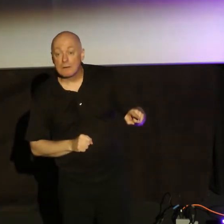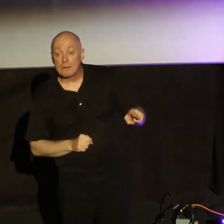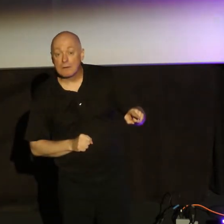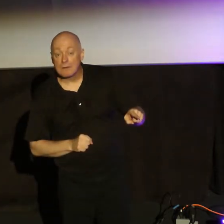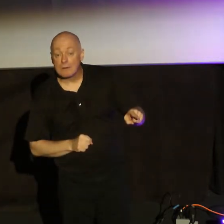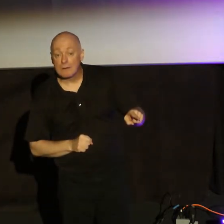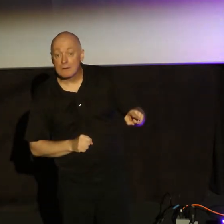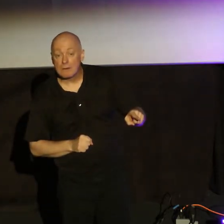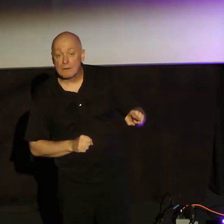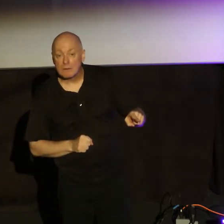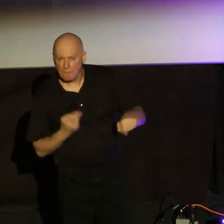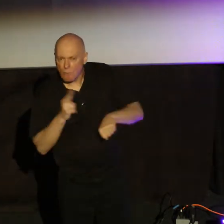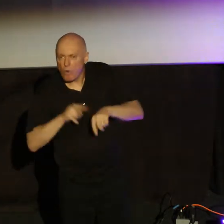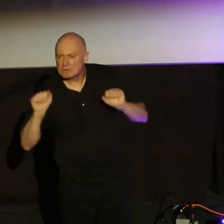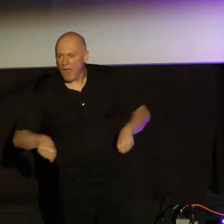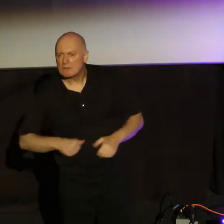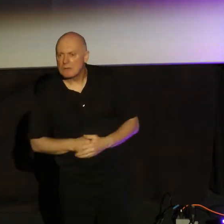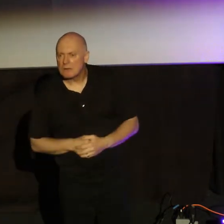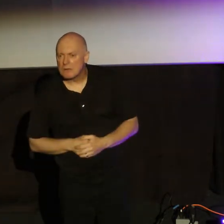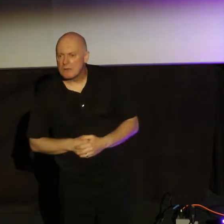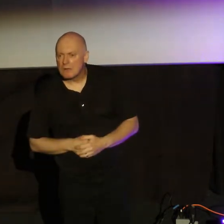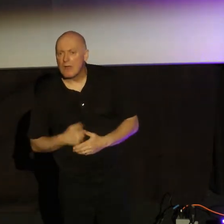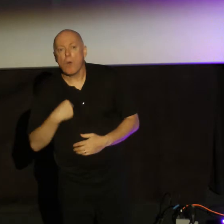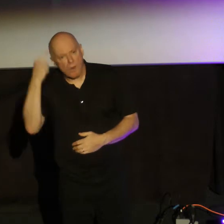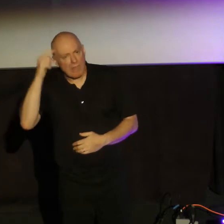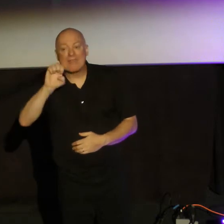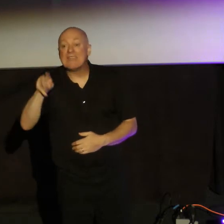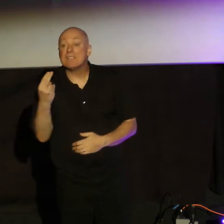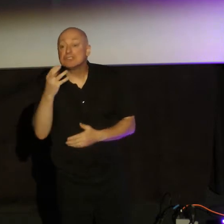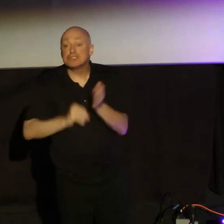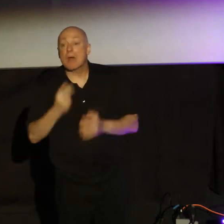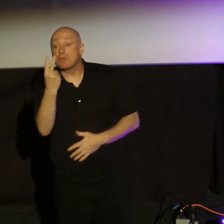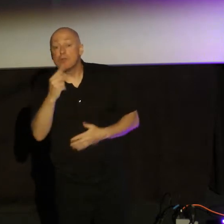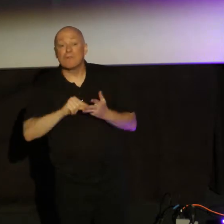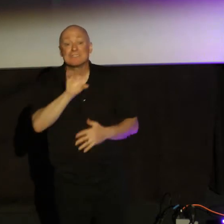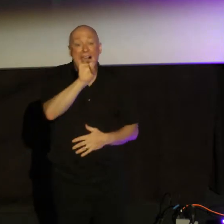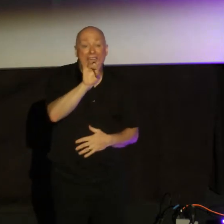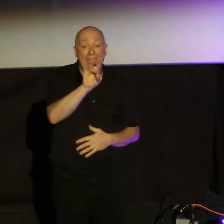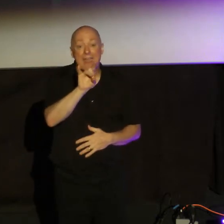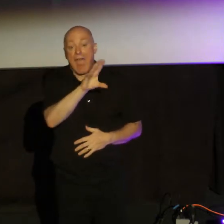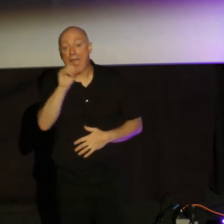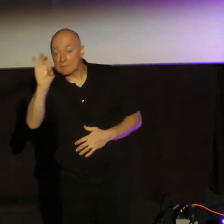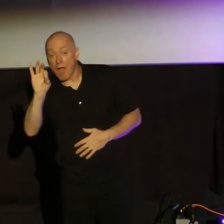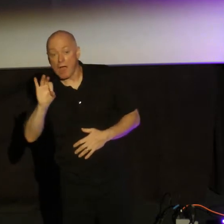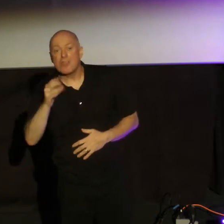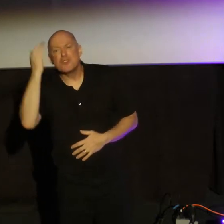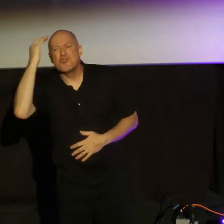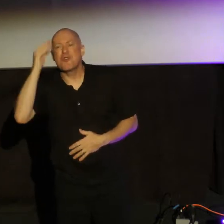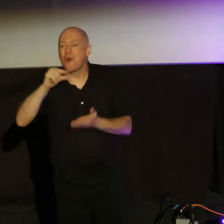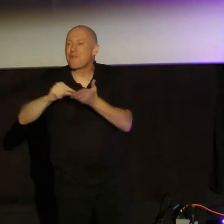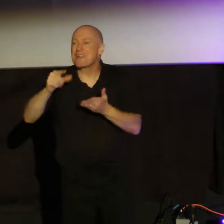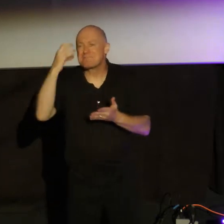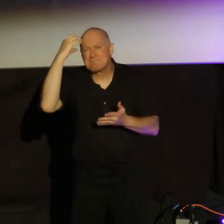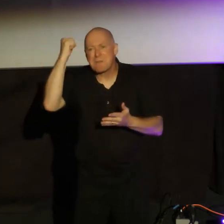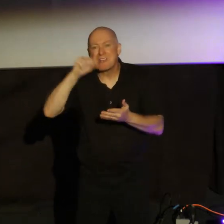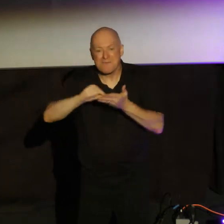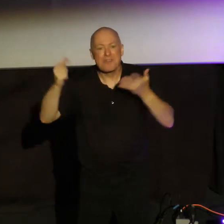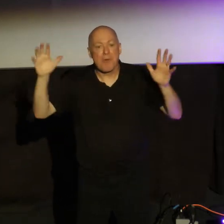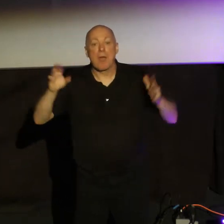Well, of course it can. We think Ephesians 2, 8 to 9. We know this, maybe many of you have it memorized. For by grace